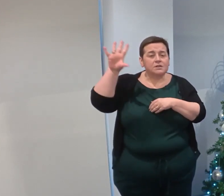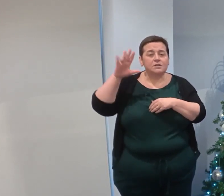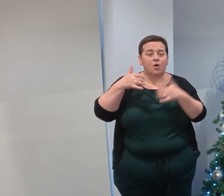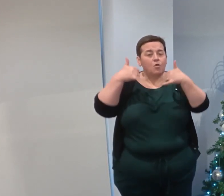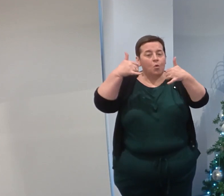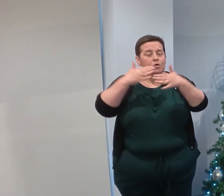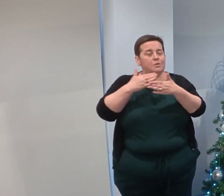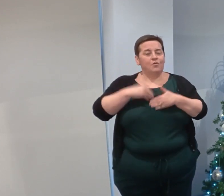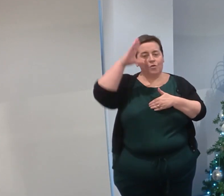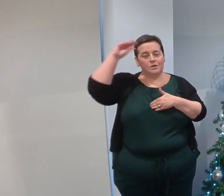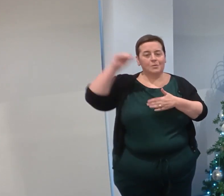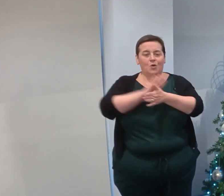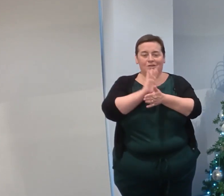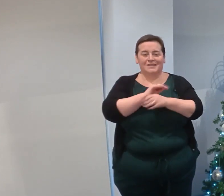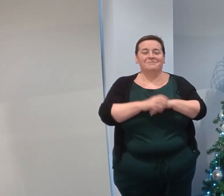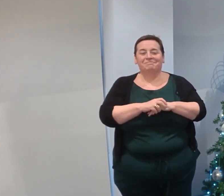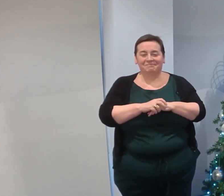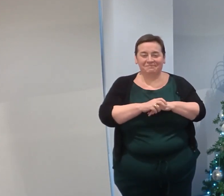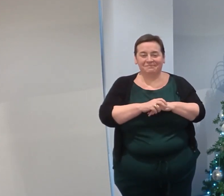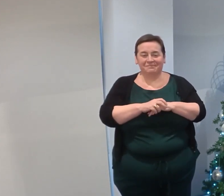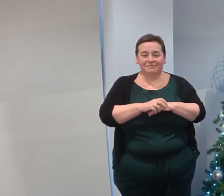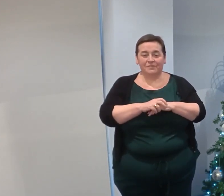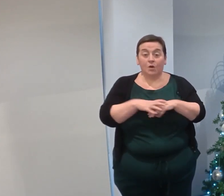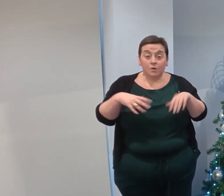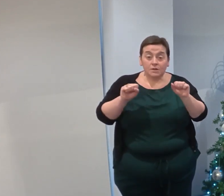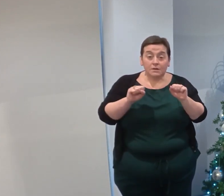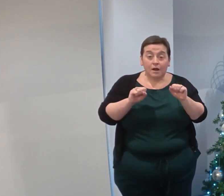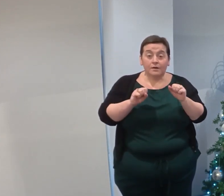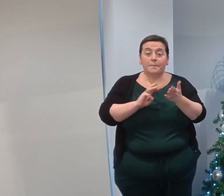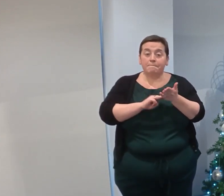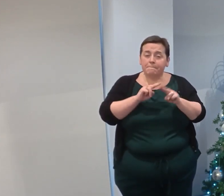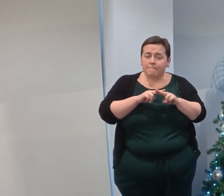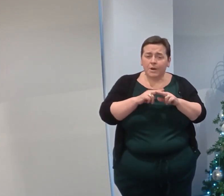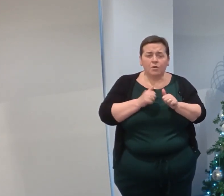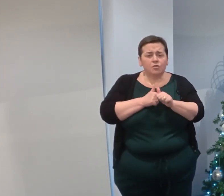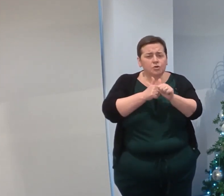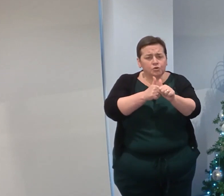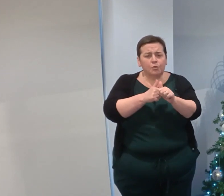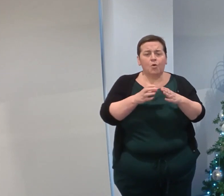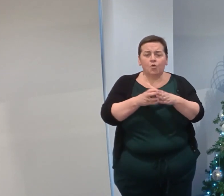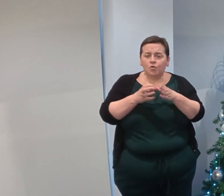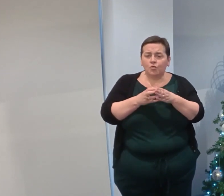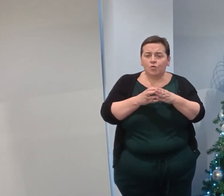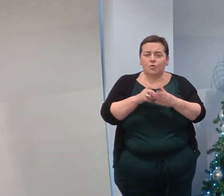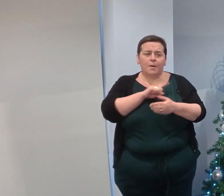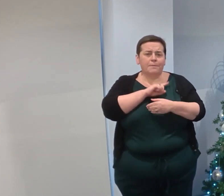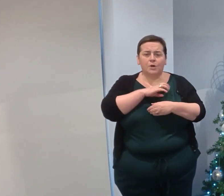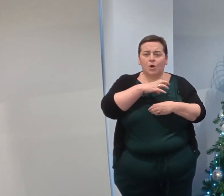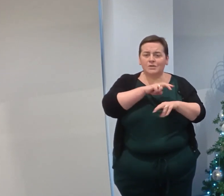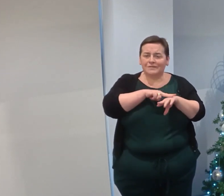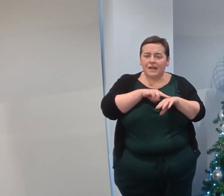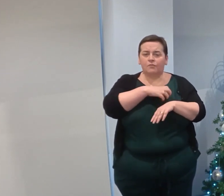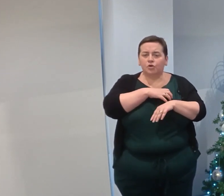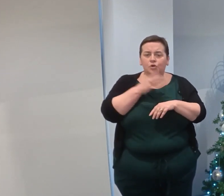just before the summer holidays. We launched our peer and peer support group in response to staff and union requests.